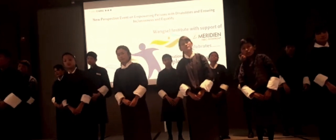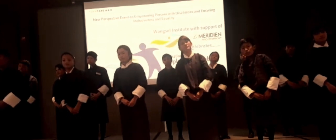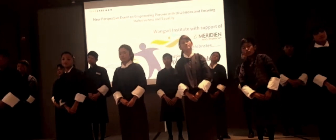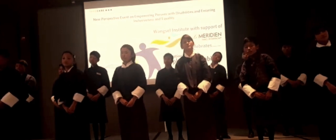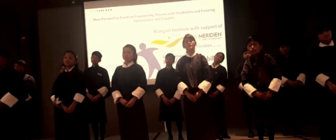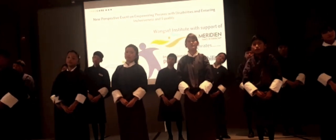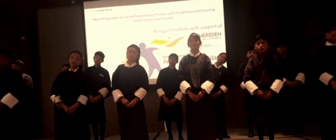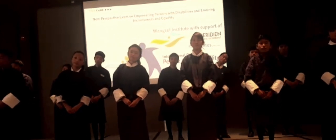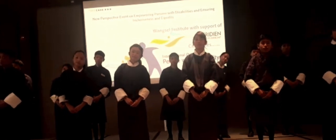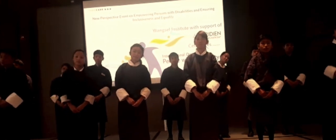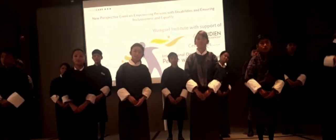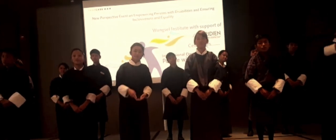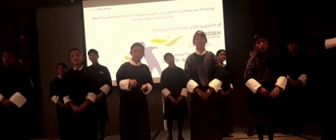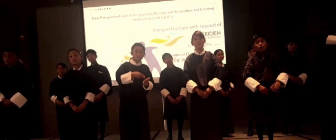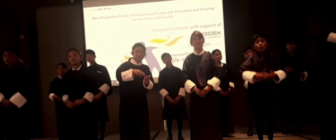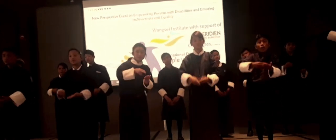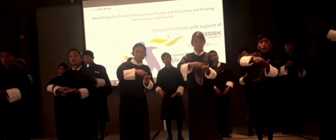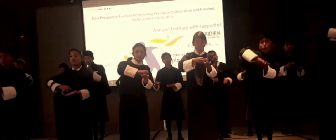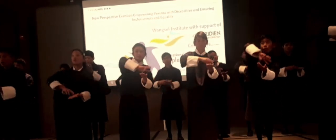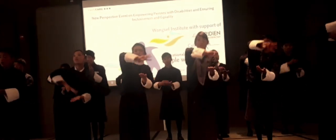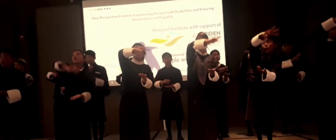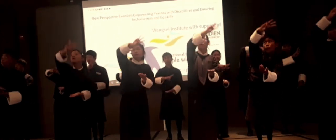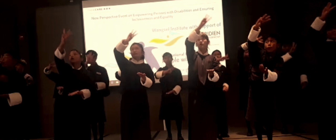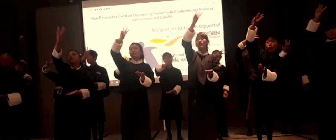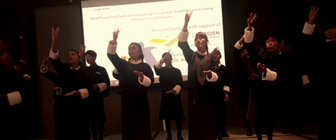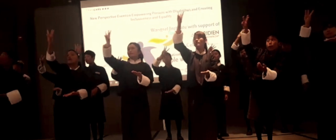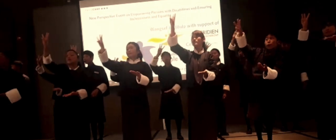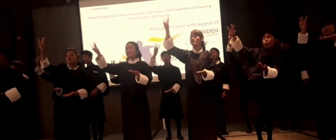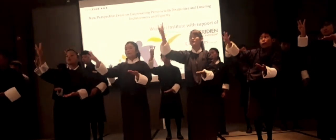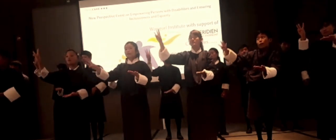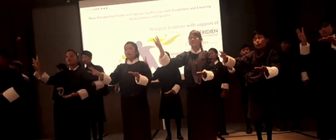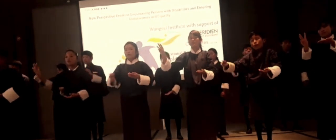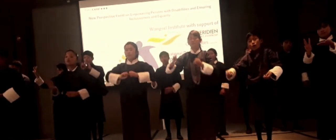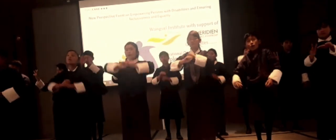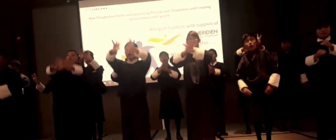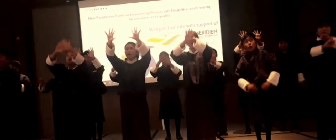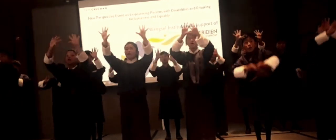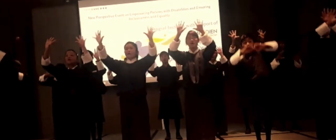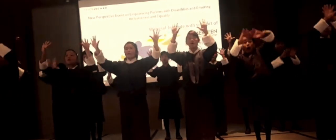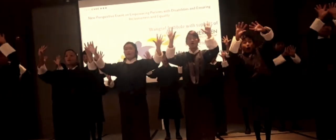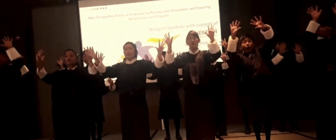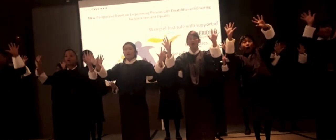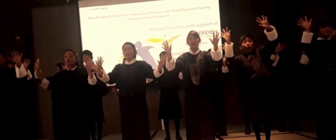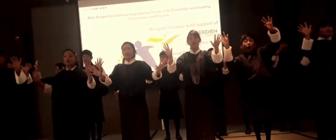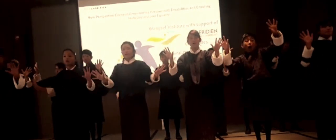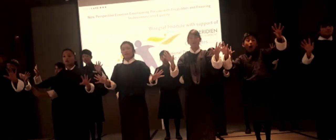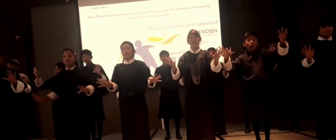colors of the rainbow, so pretty in the sky, and also on the